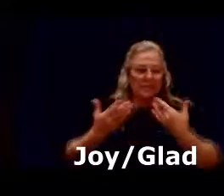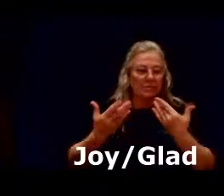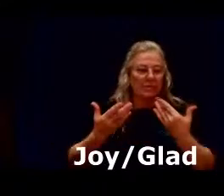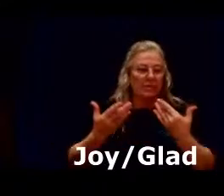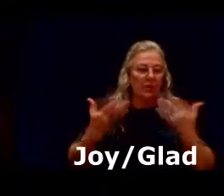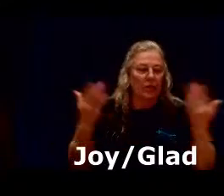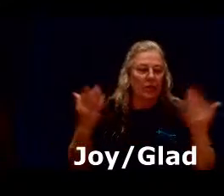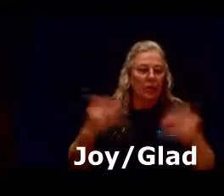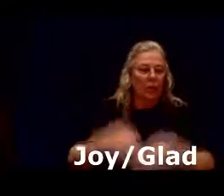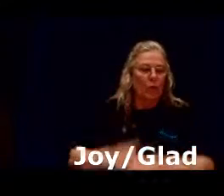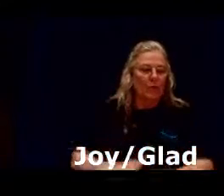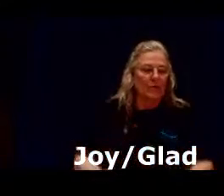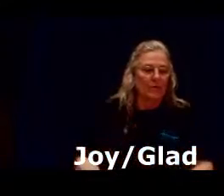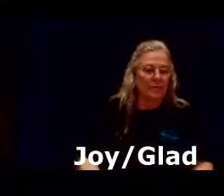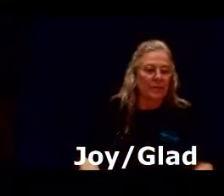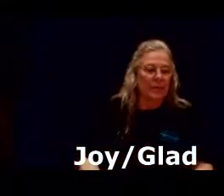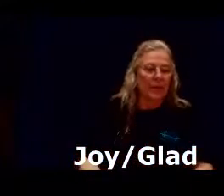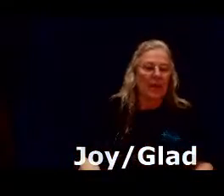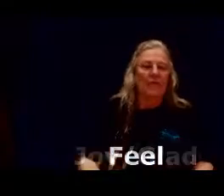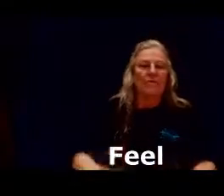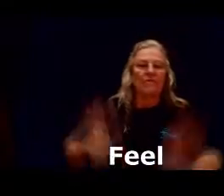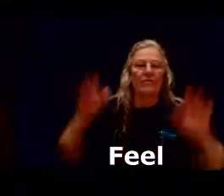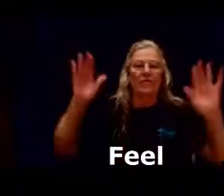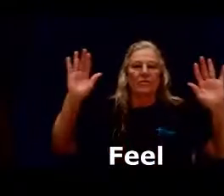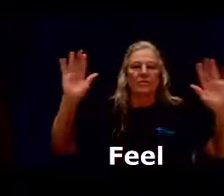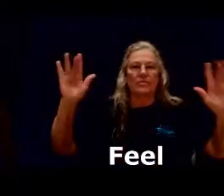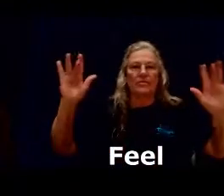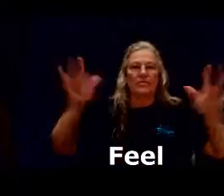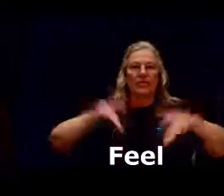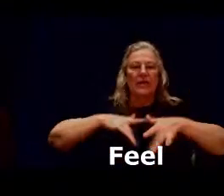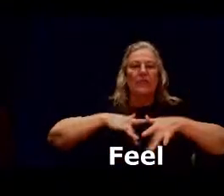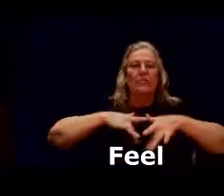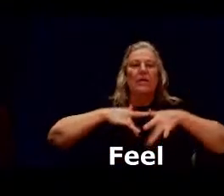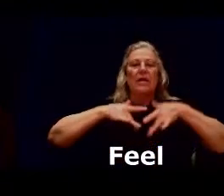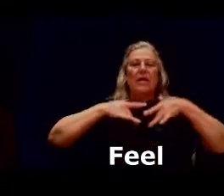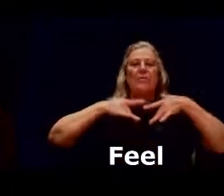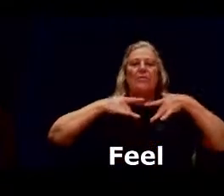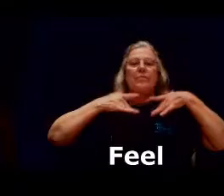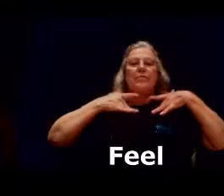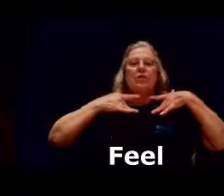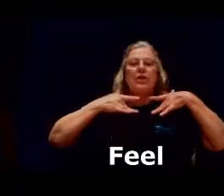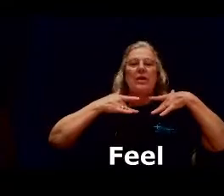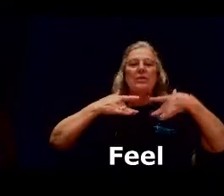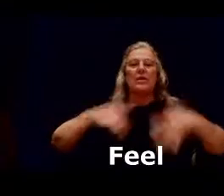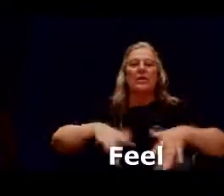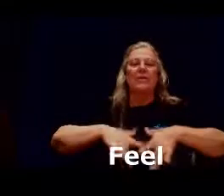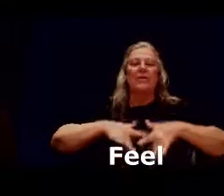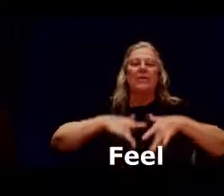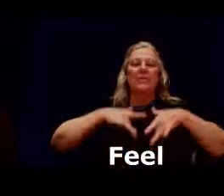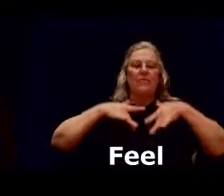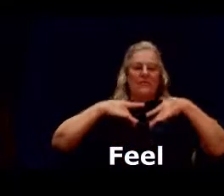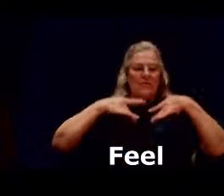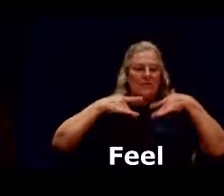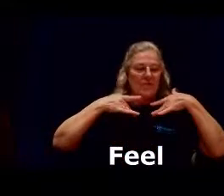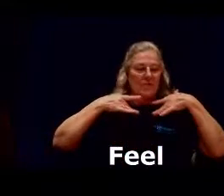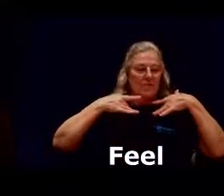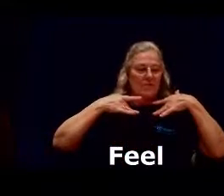both ways feel center finger up the chest feel so